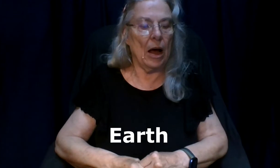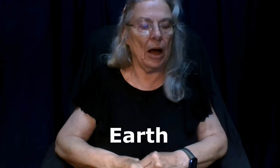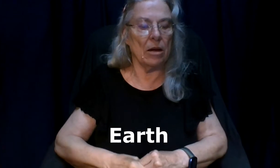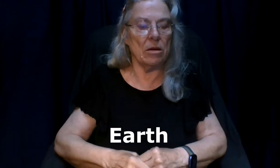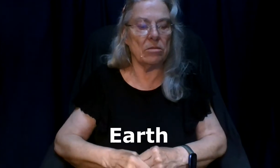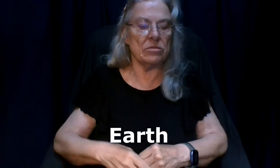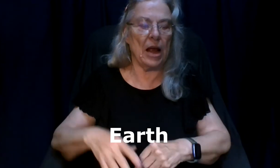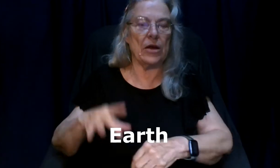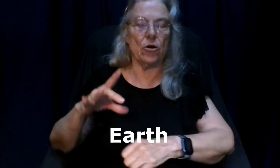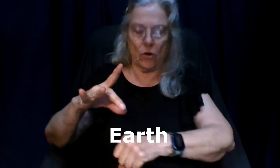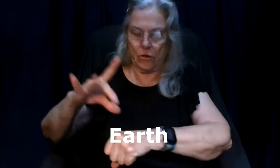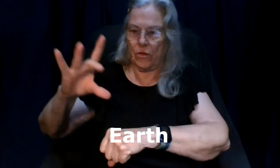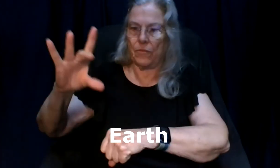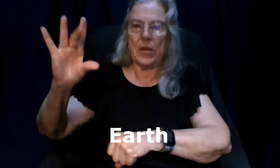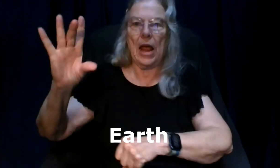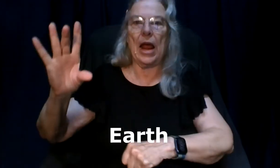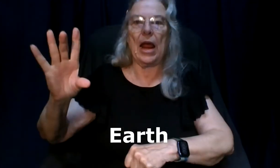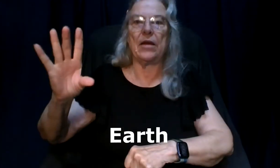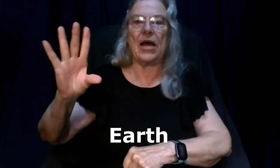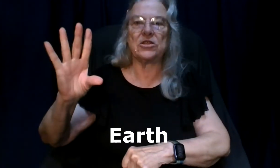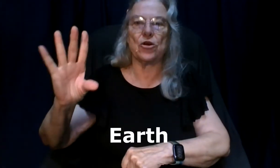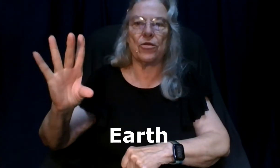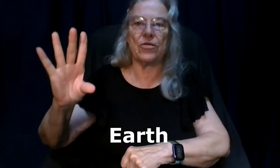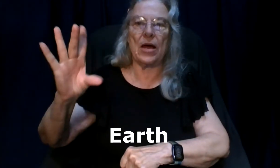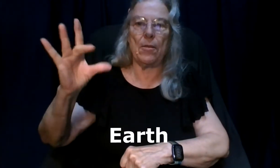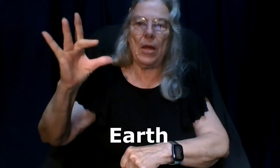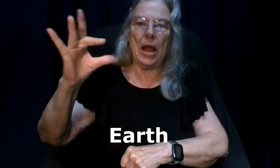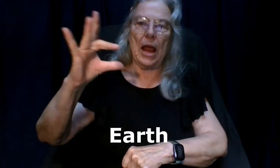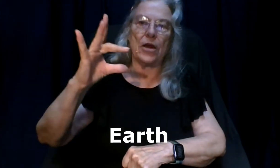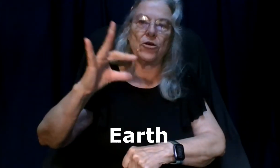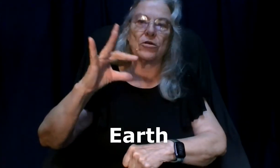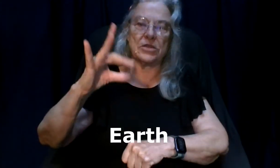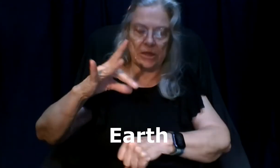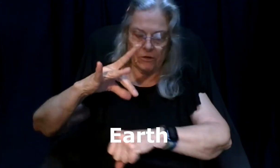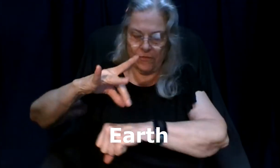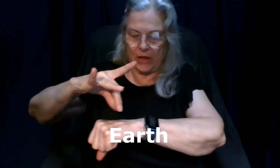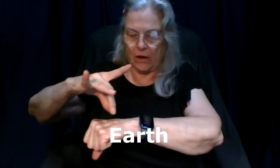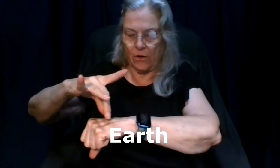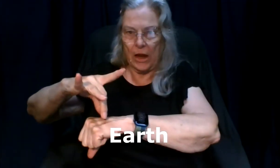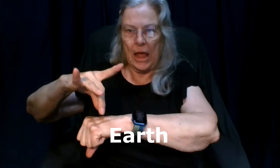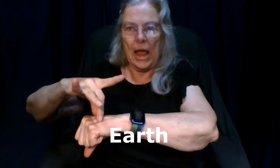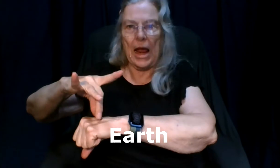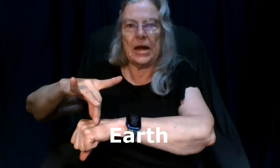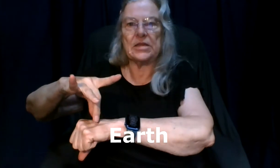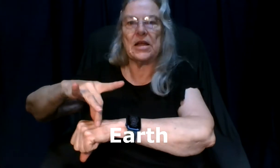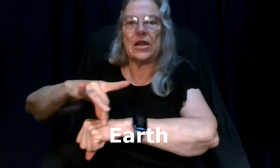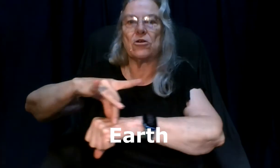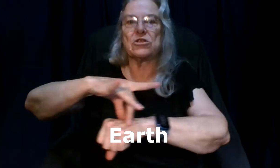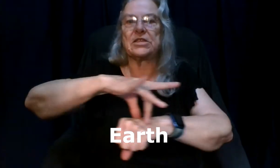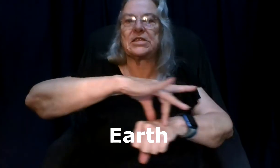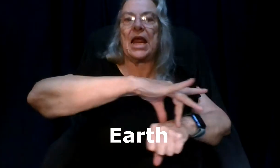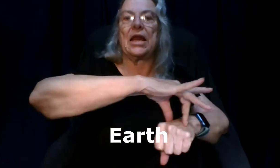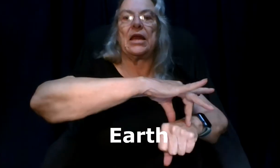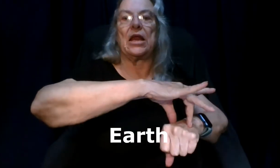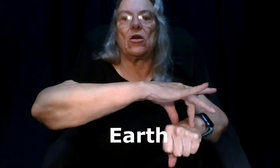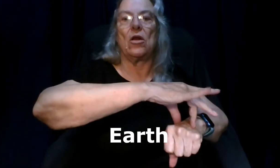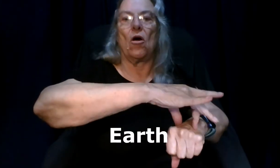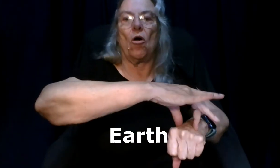and earth and that's your thumb and your center finger and it's like you're standing on